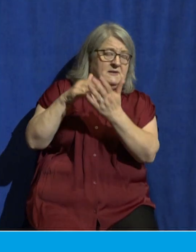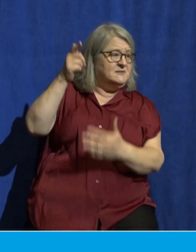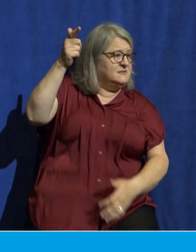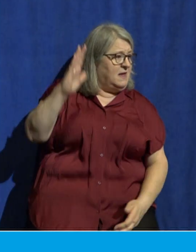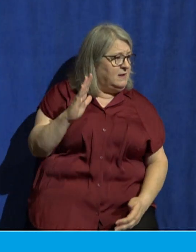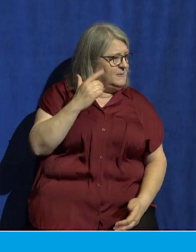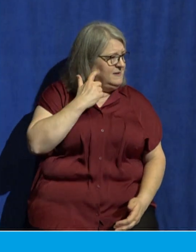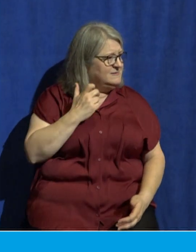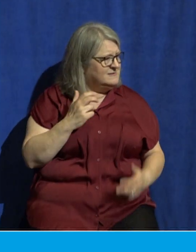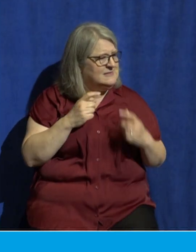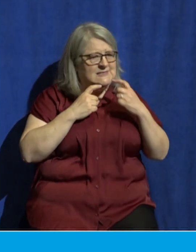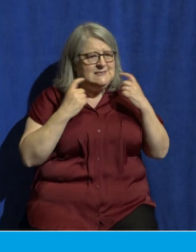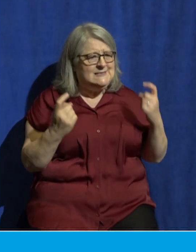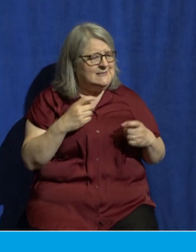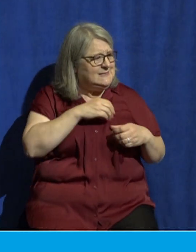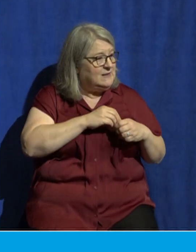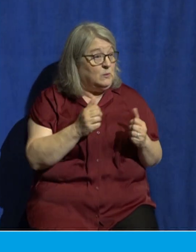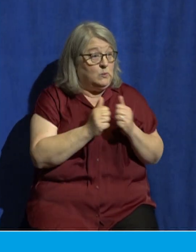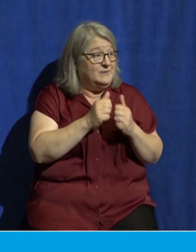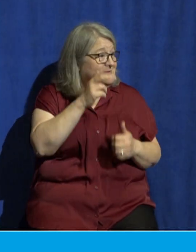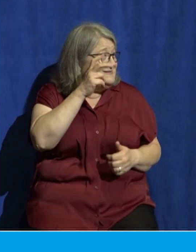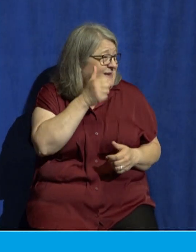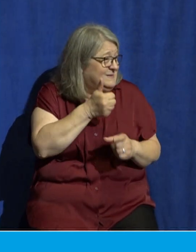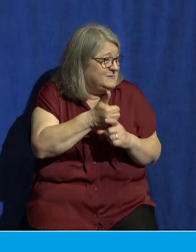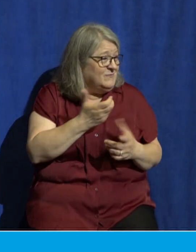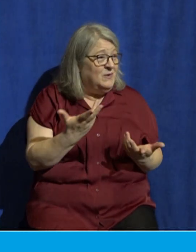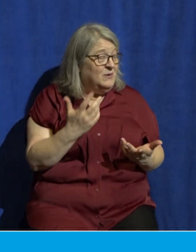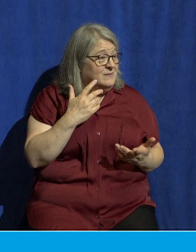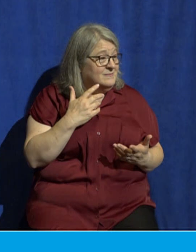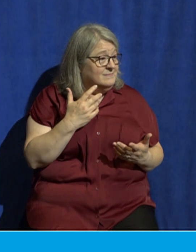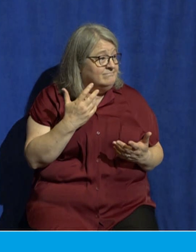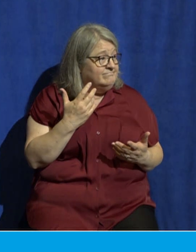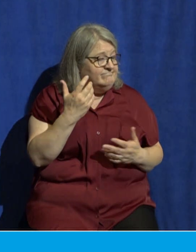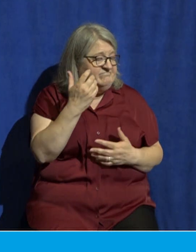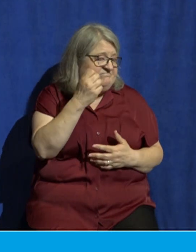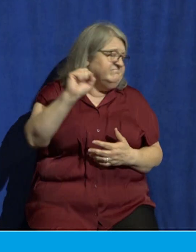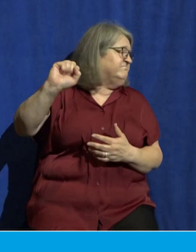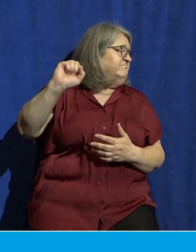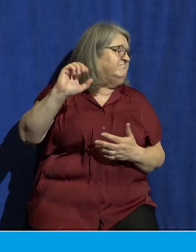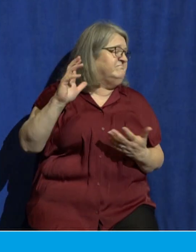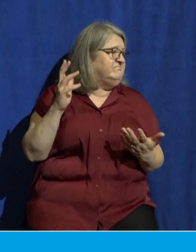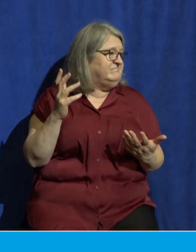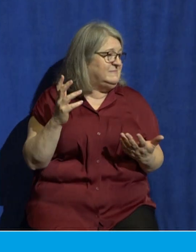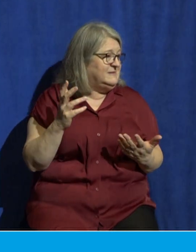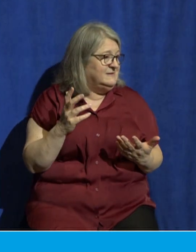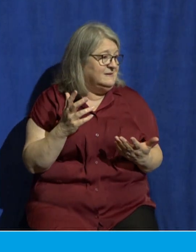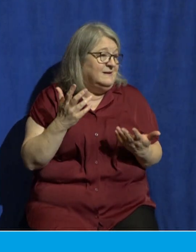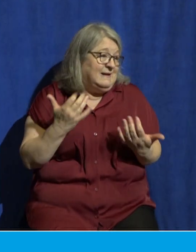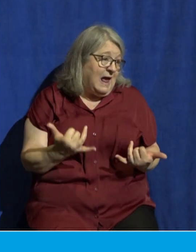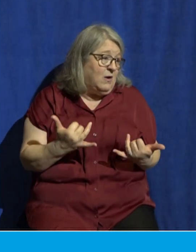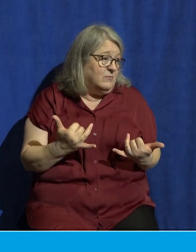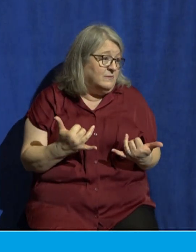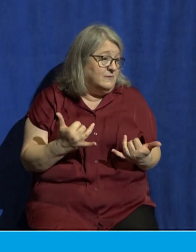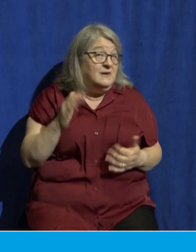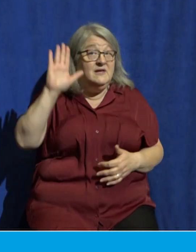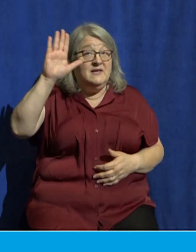and with Satan himself to rebel against God and because of that we have fallen under the judgment of God and because he is just